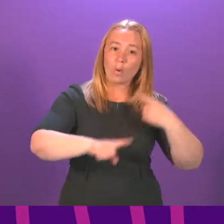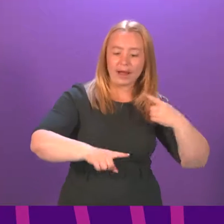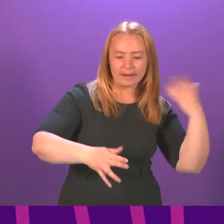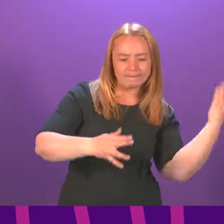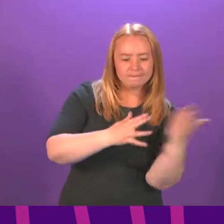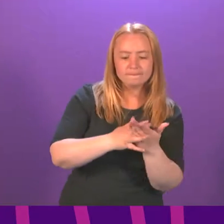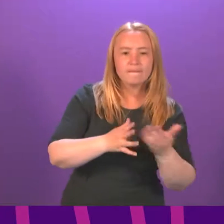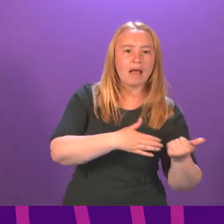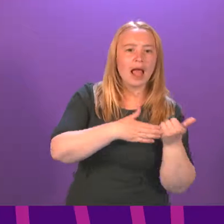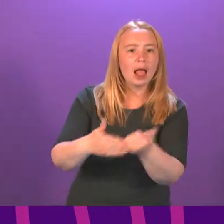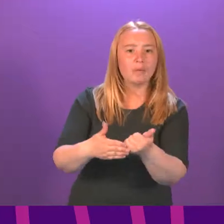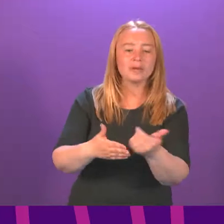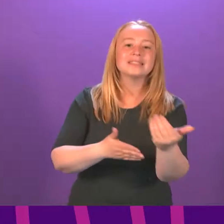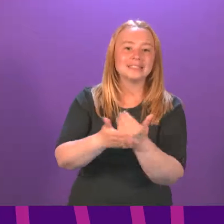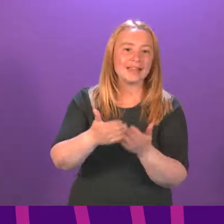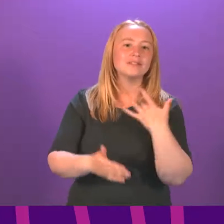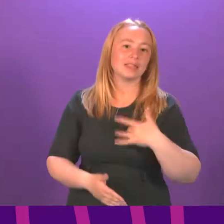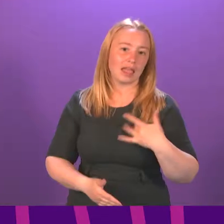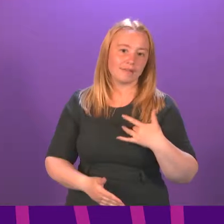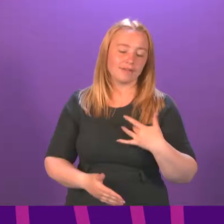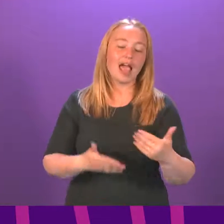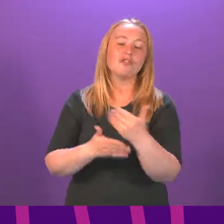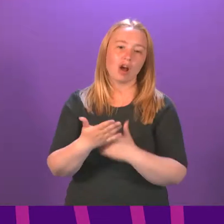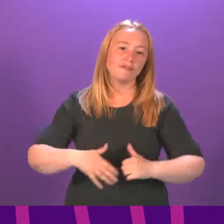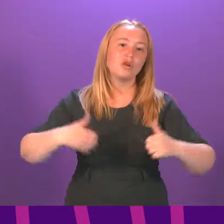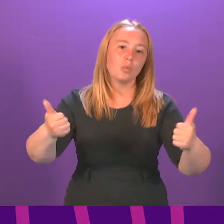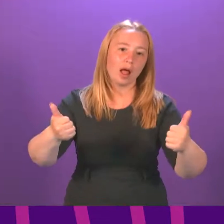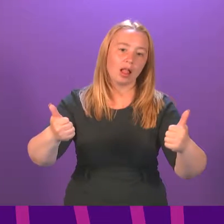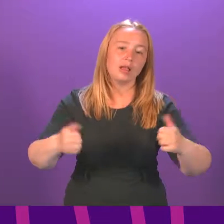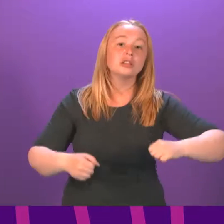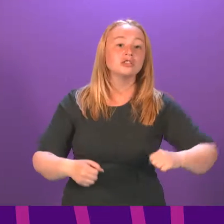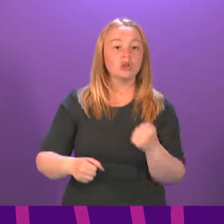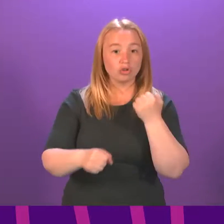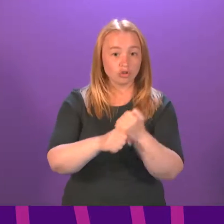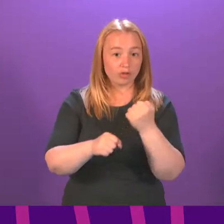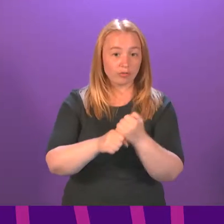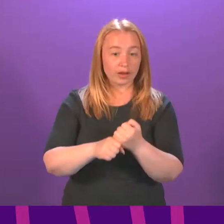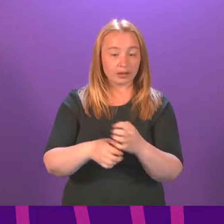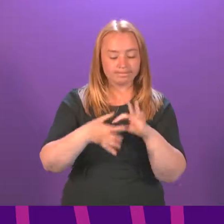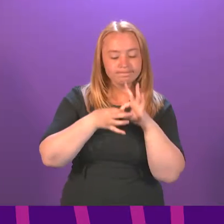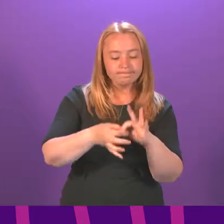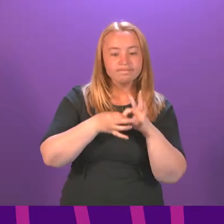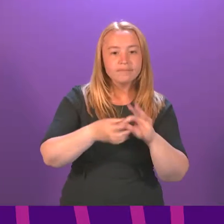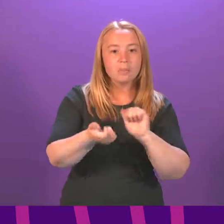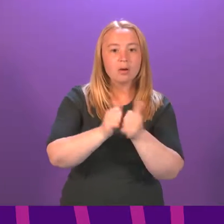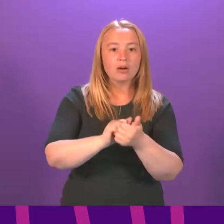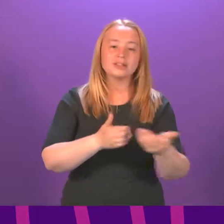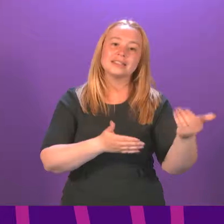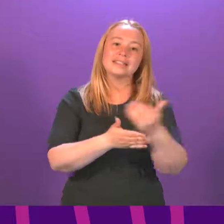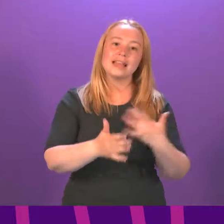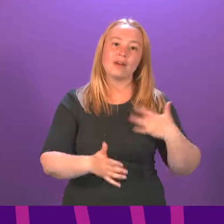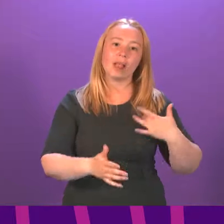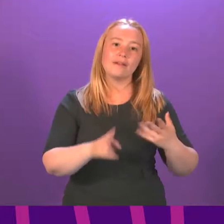saved his life and he is now recovering well. The Scottish Government, working with our partners in the Save a Life for Scotland partnership,